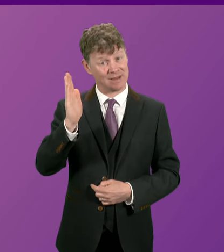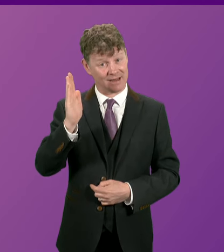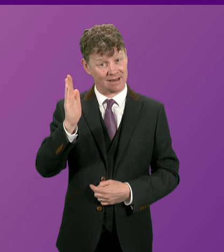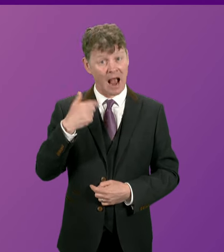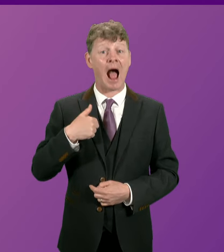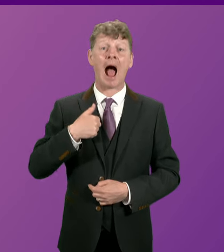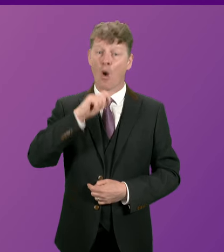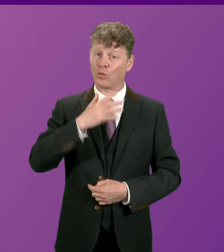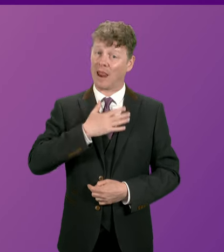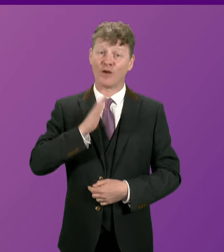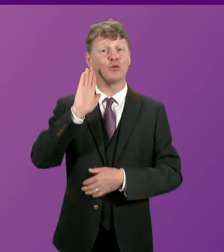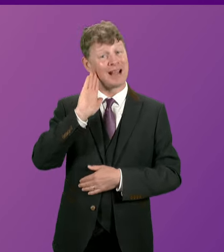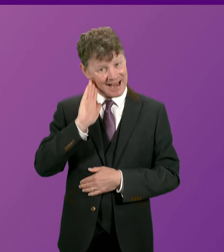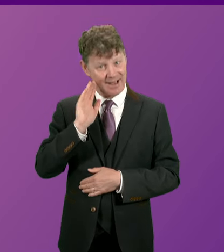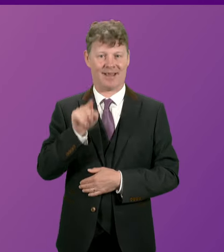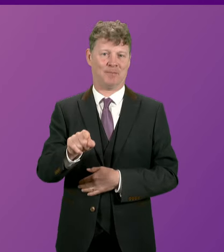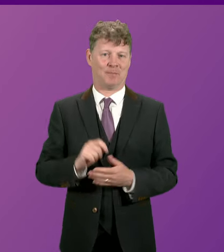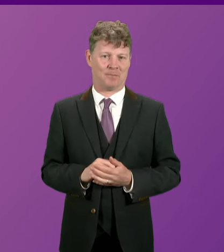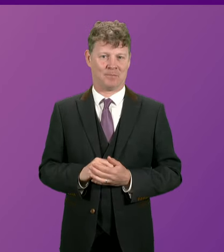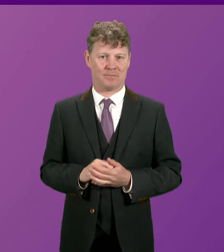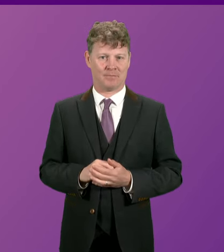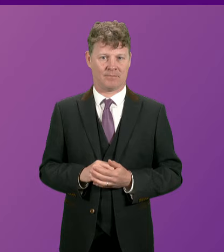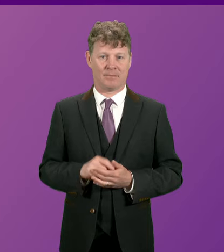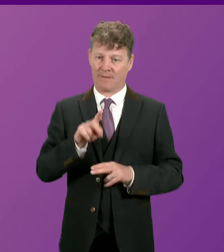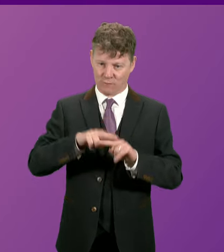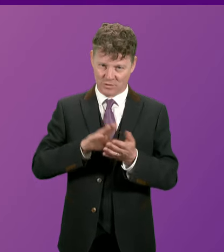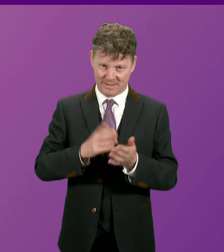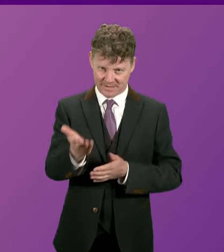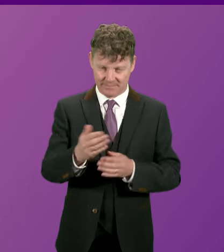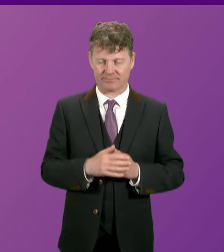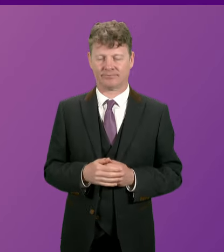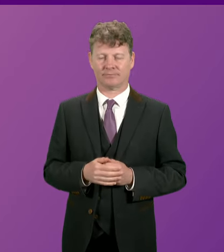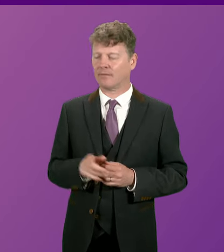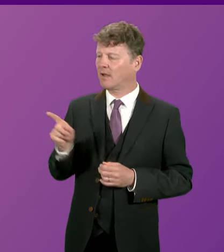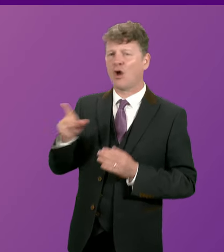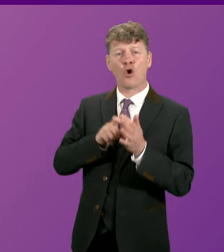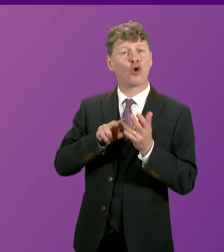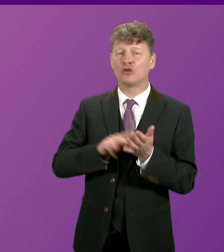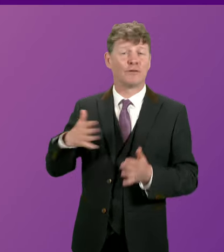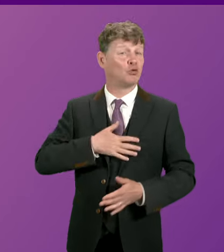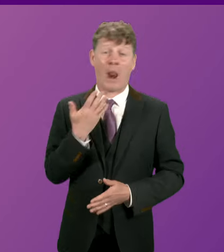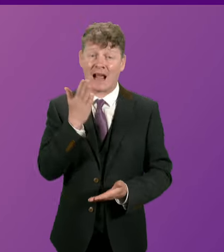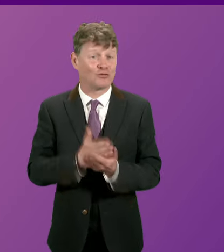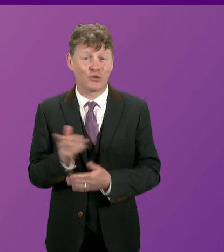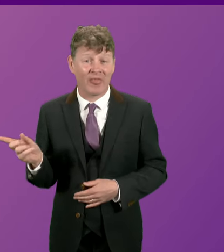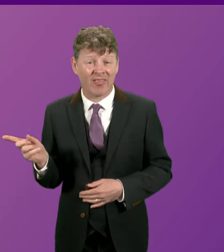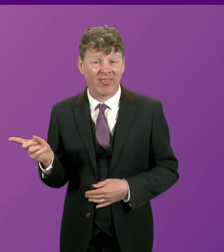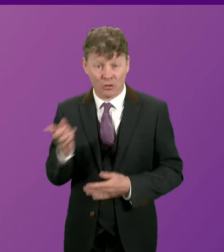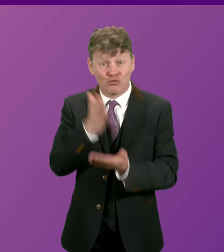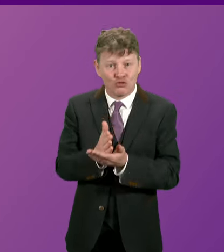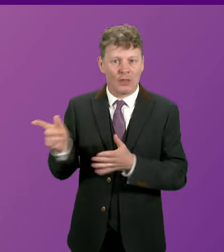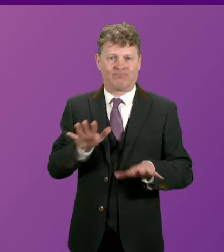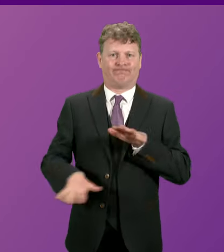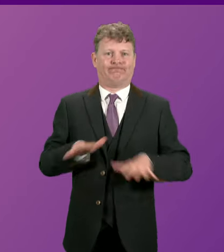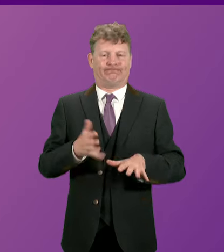and I'd like to hear the person who's called to speak and them alone, First Minister. They don't like the truth, presiding officer. They don't like it one bit because that